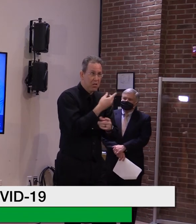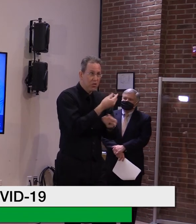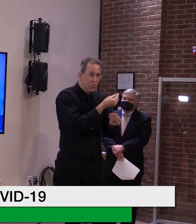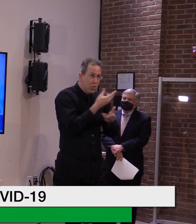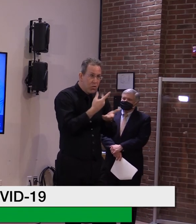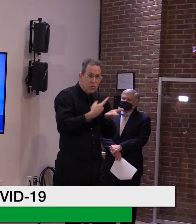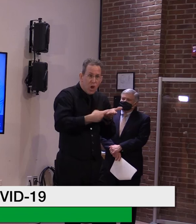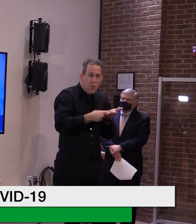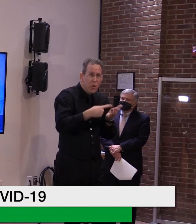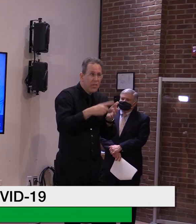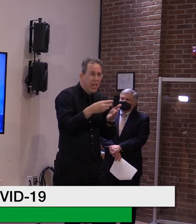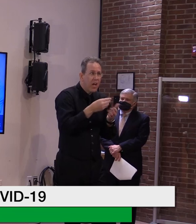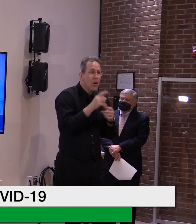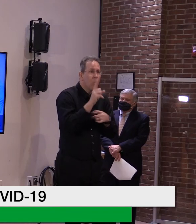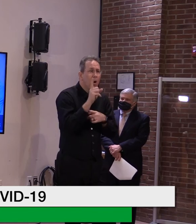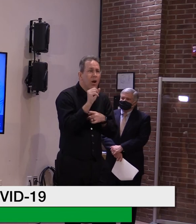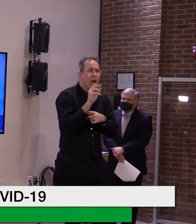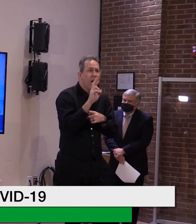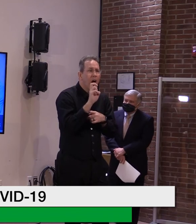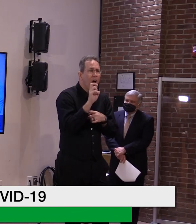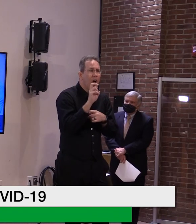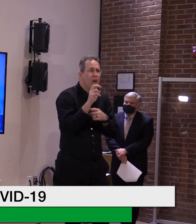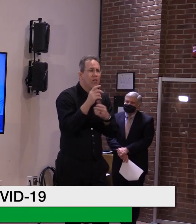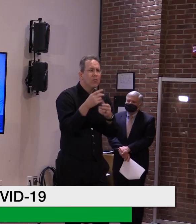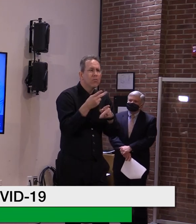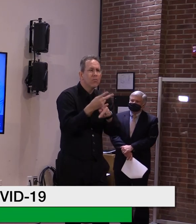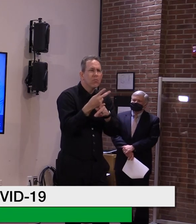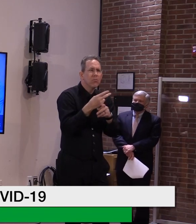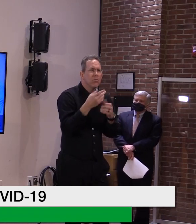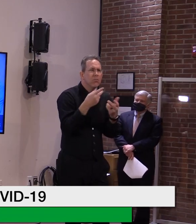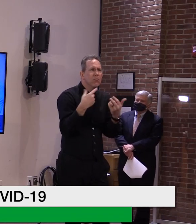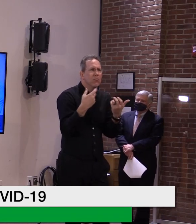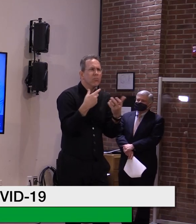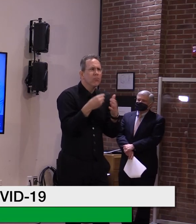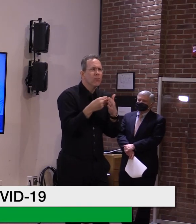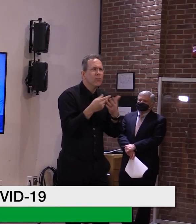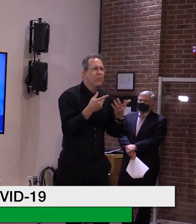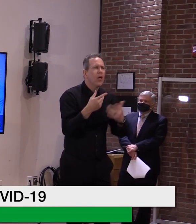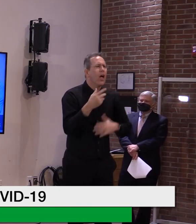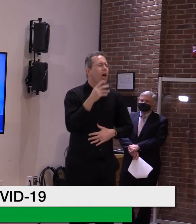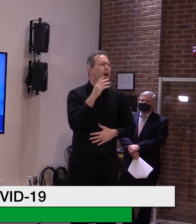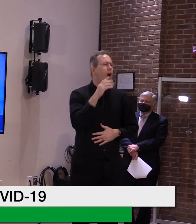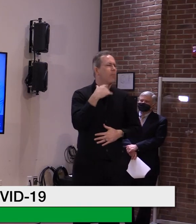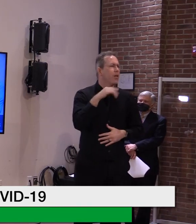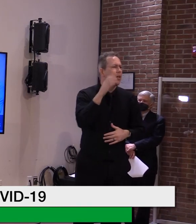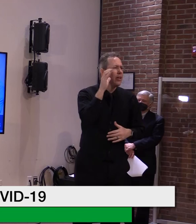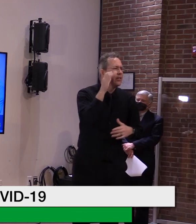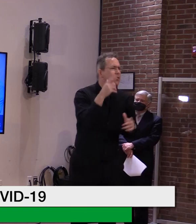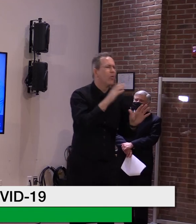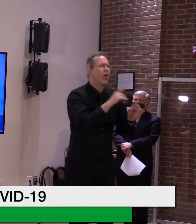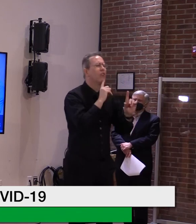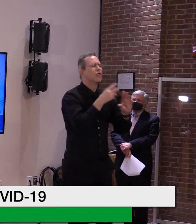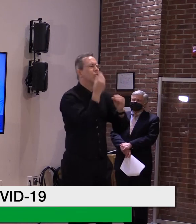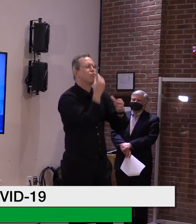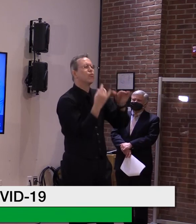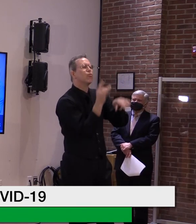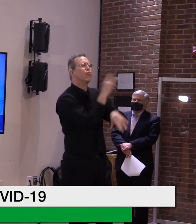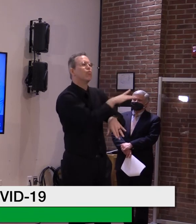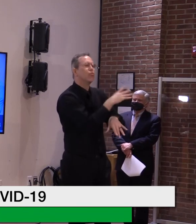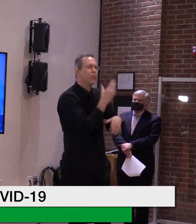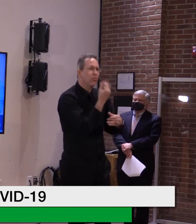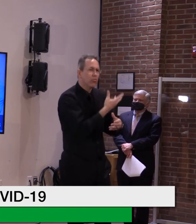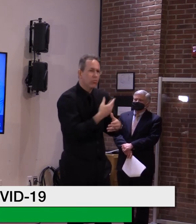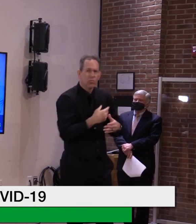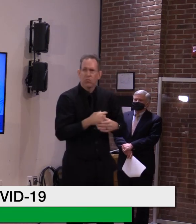tell us a little bit about where they're headed on this matter. Anyway, I'm not listening to the answer, guys. I'd like to have you look at those. Well, he's got the same answer as